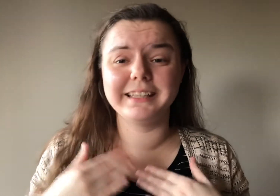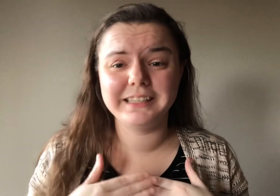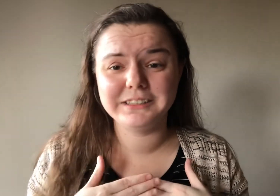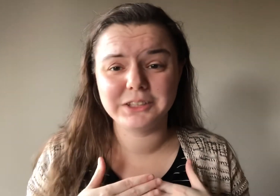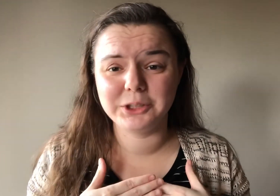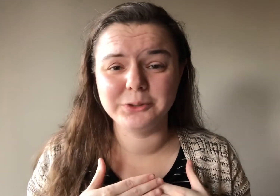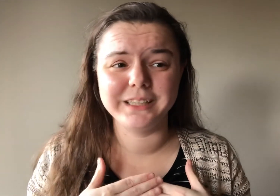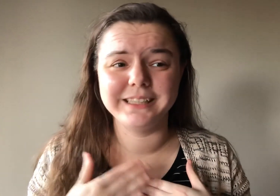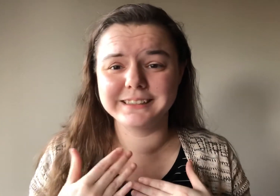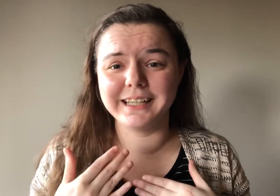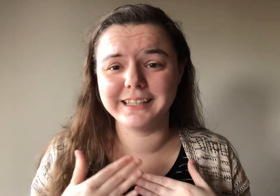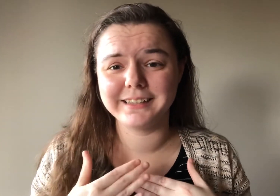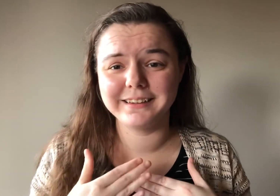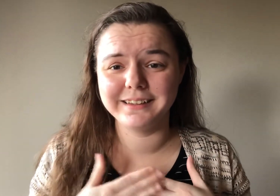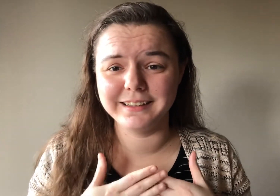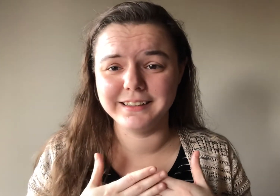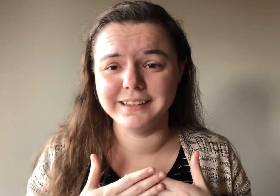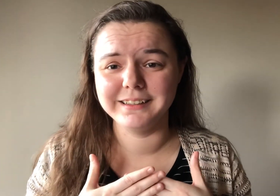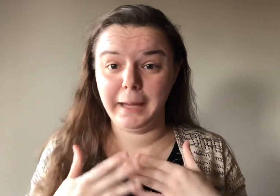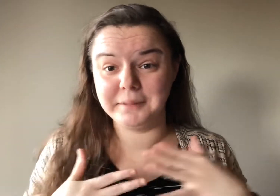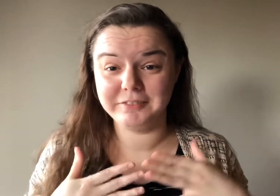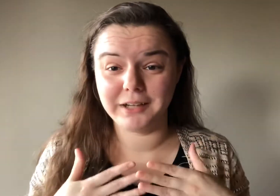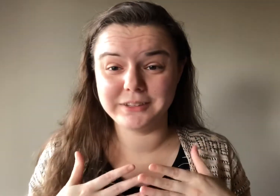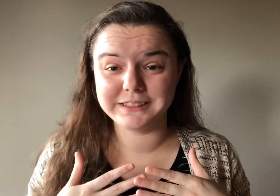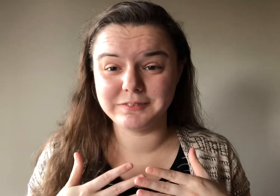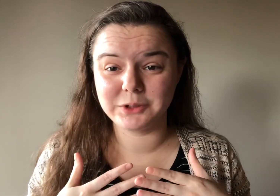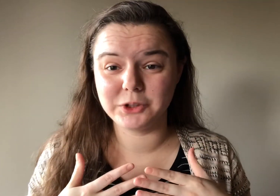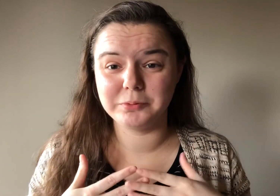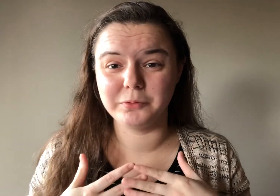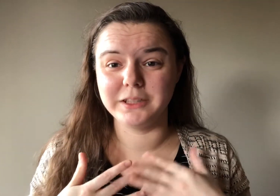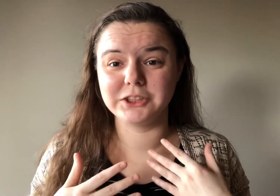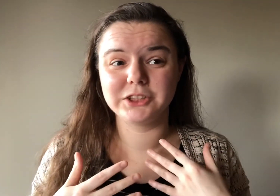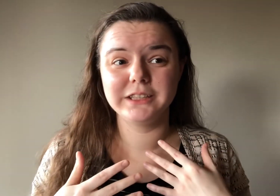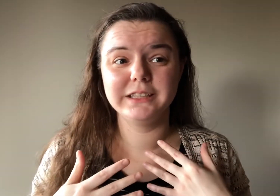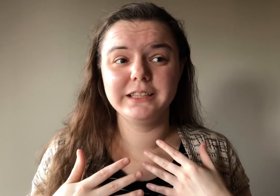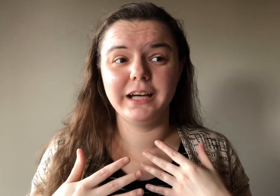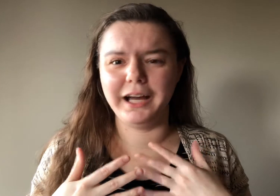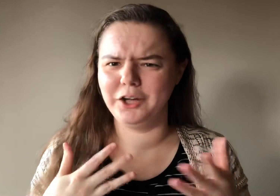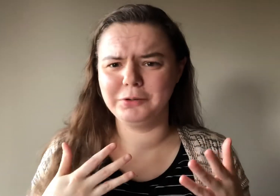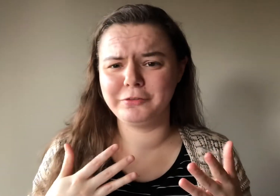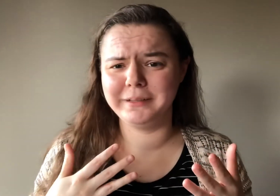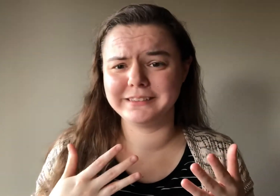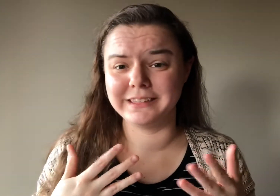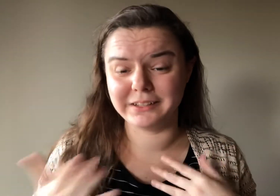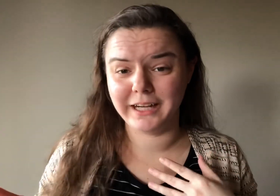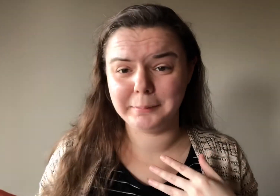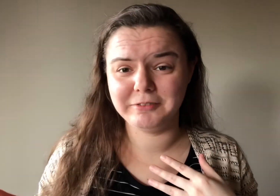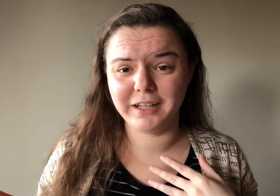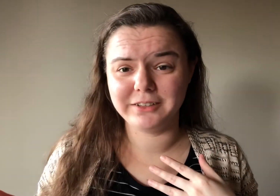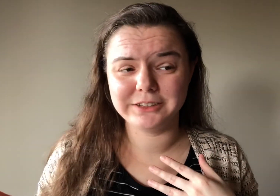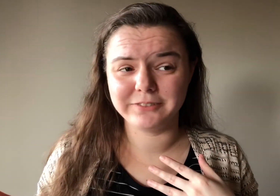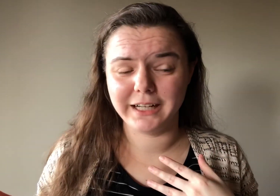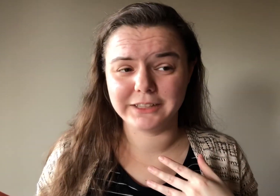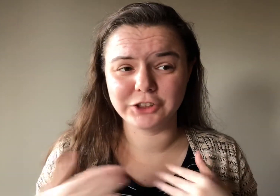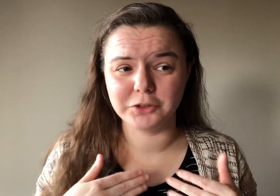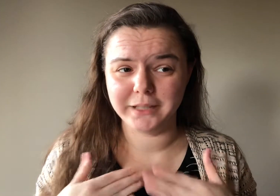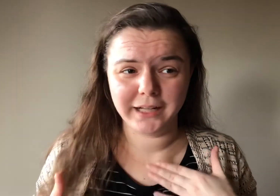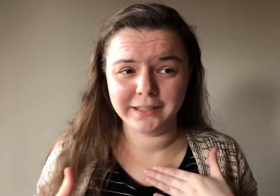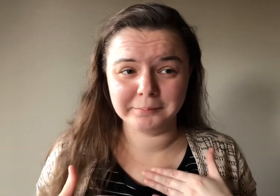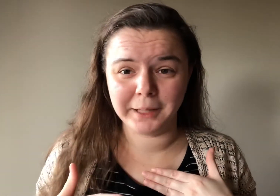think he's a cutie. He's, like, the happy virus of the group, which I almost picked another happy virus for Astro, but I ended up not